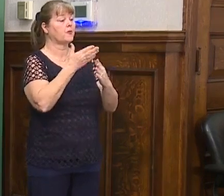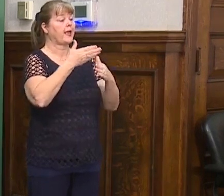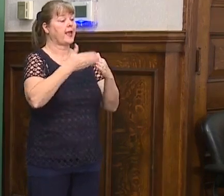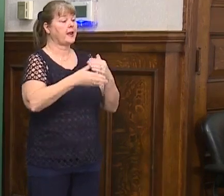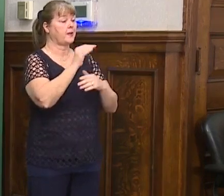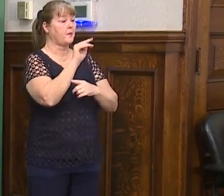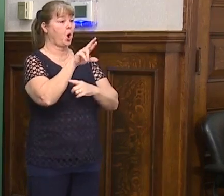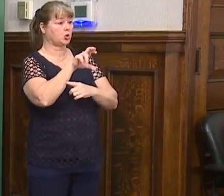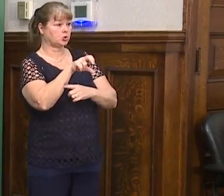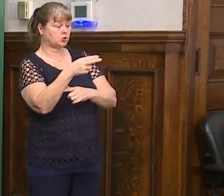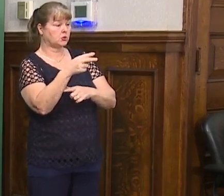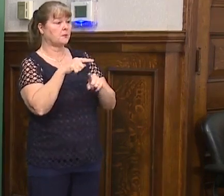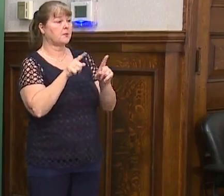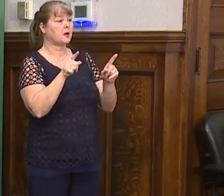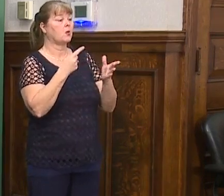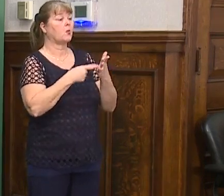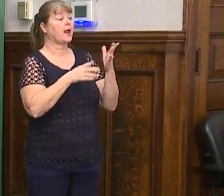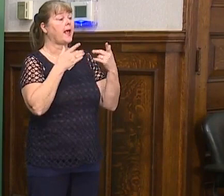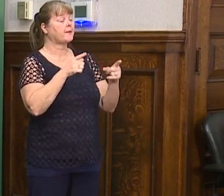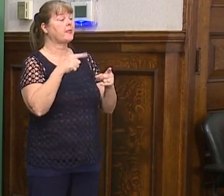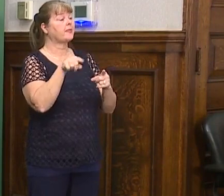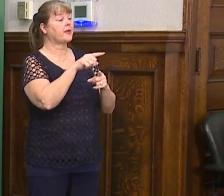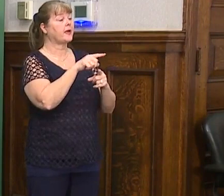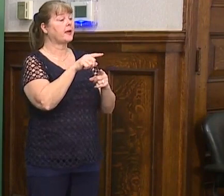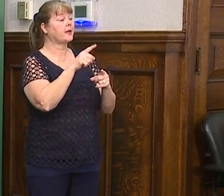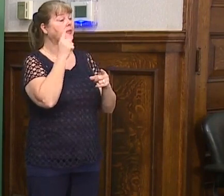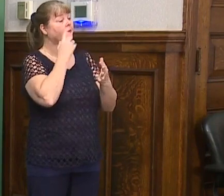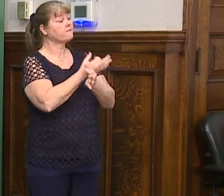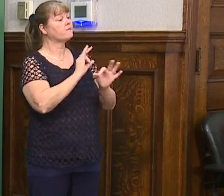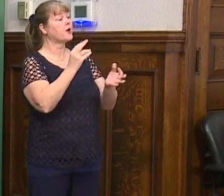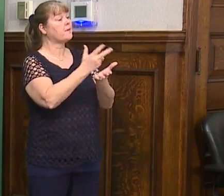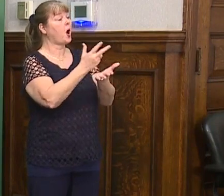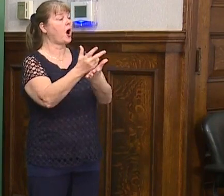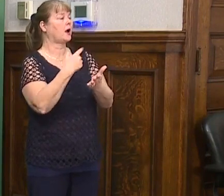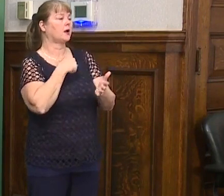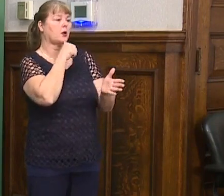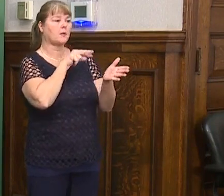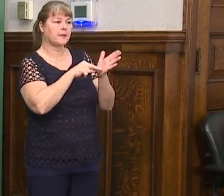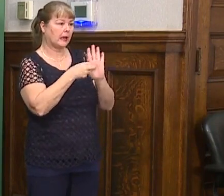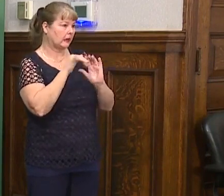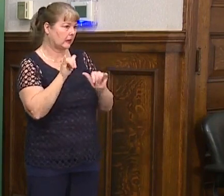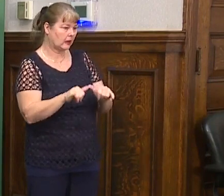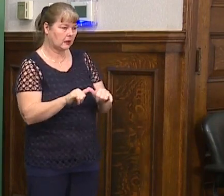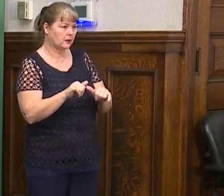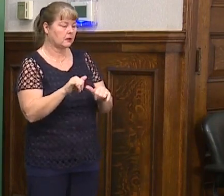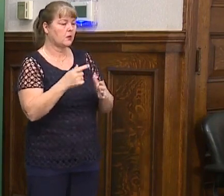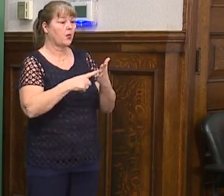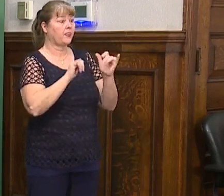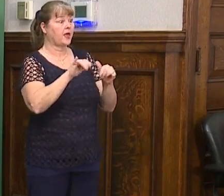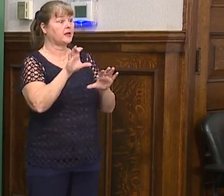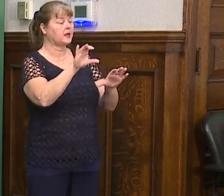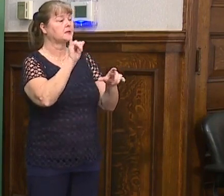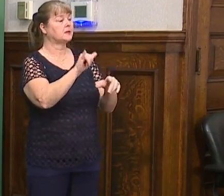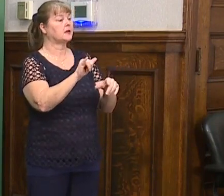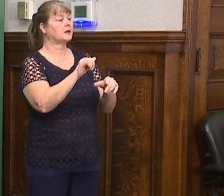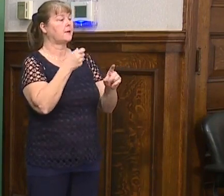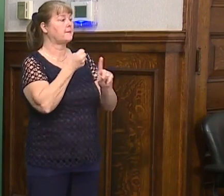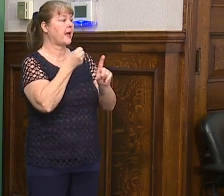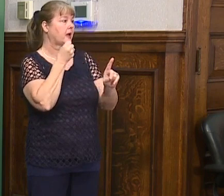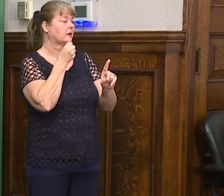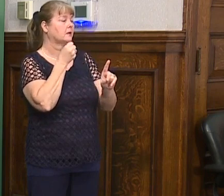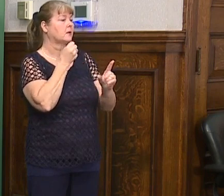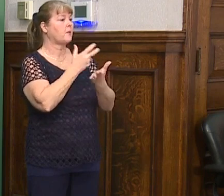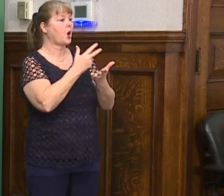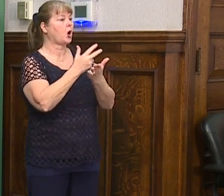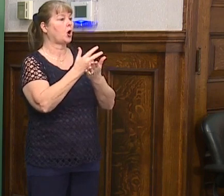of March. But as what happened, they took that to mean free parking. I did not mean that because what that does is it directly impacts the